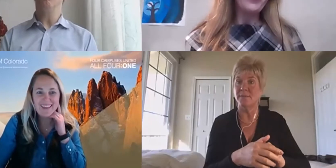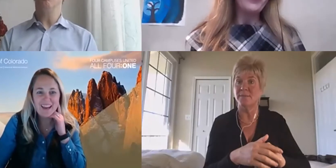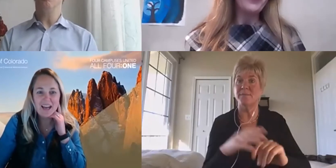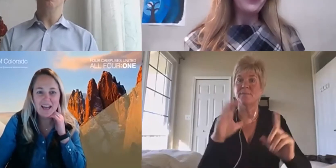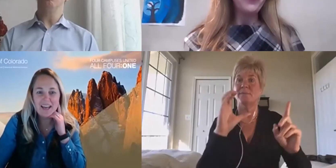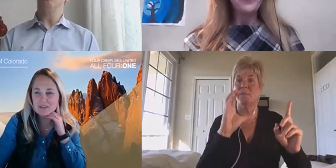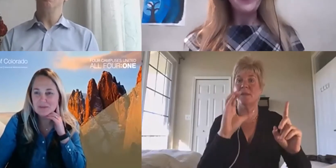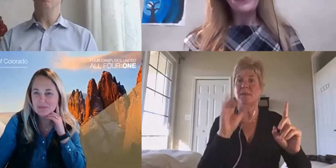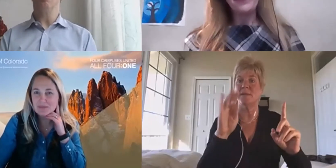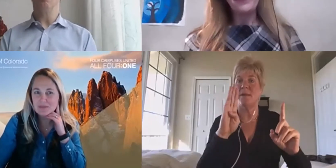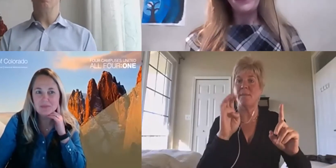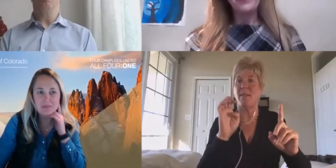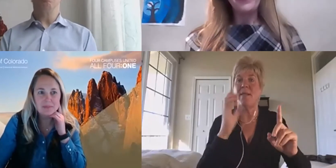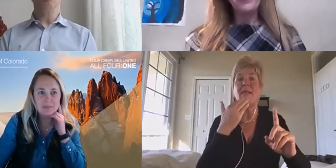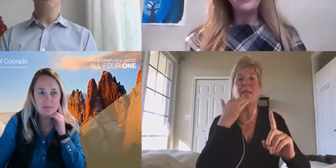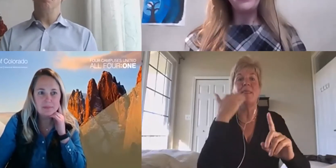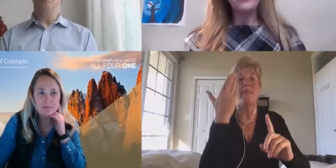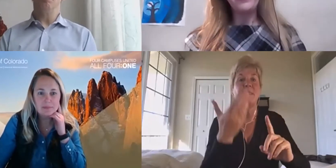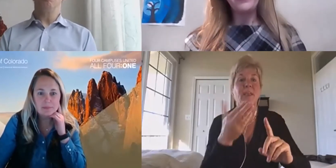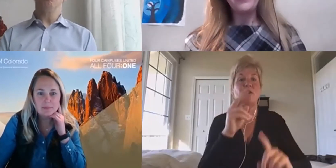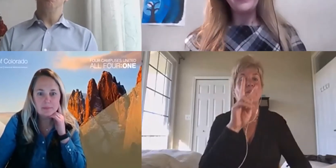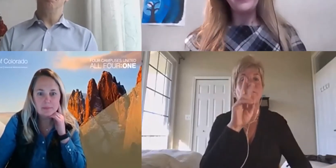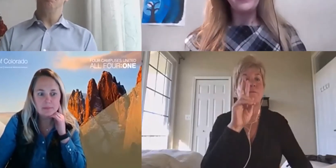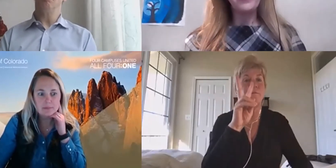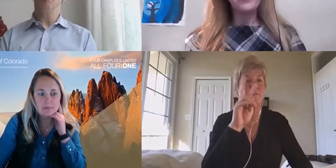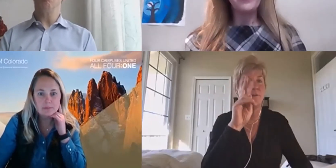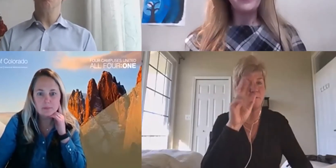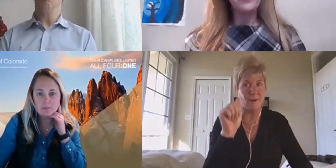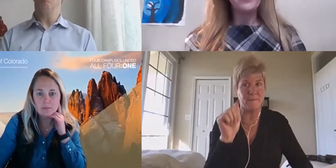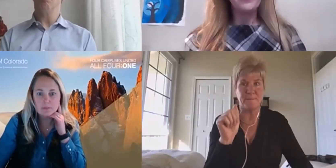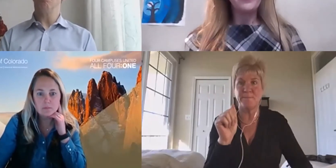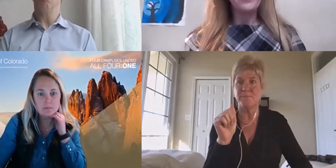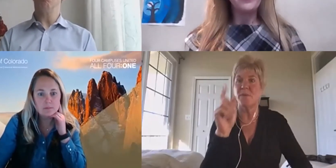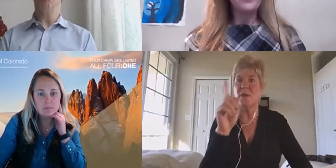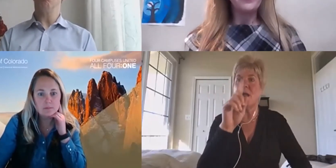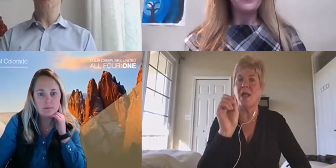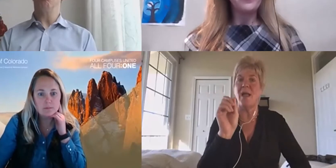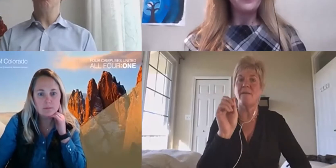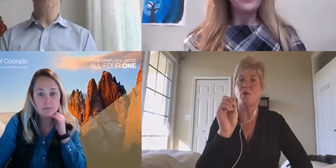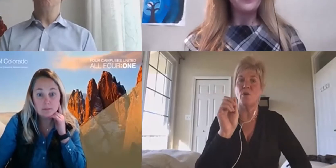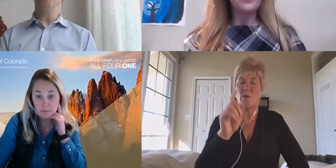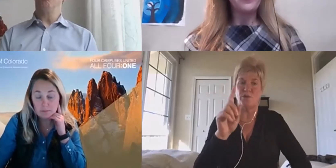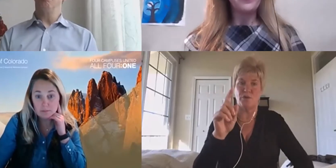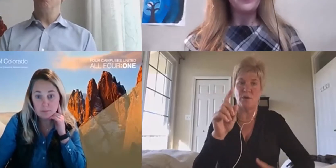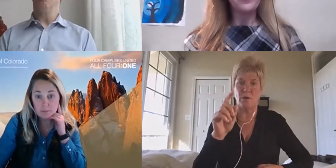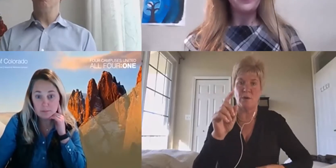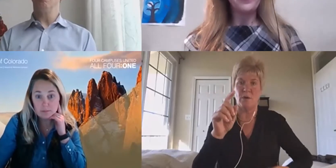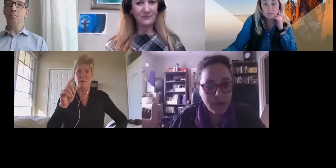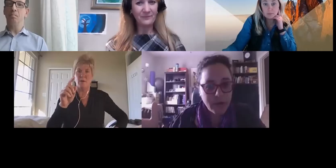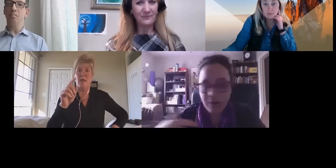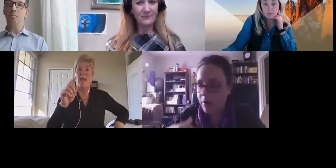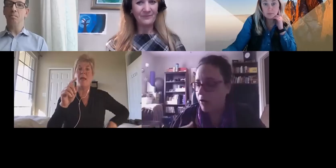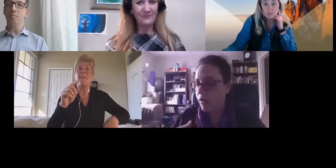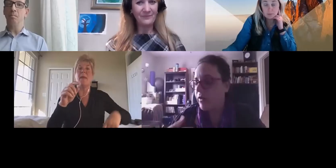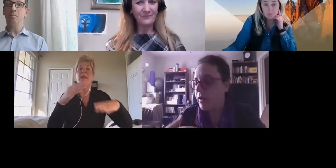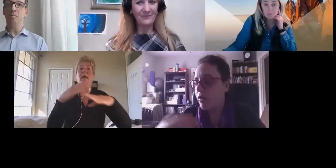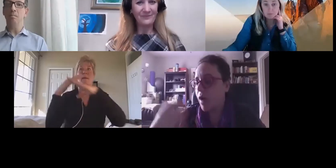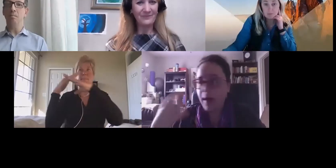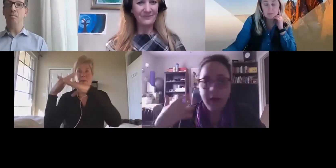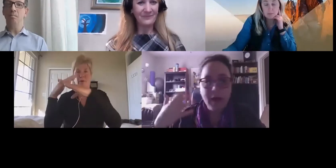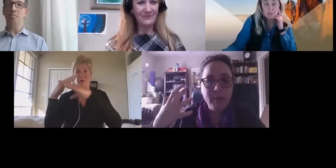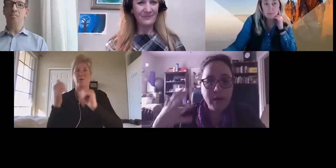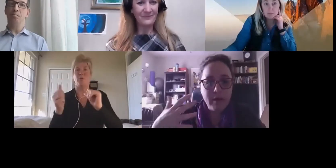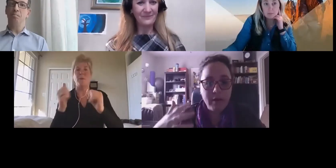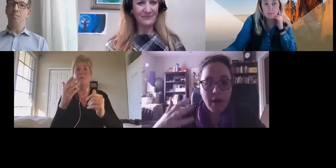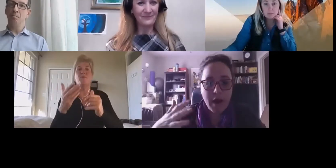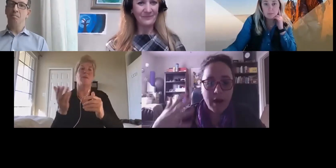Hi. Thanks so much, Shadira. I have a question and then what I think is the biggest barrier to it so that you can address it. So,